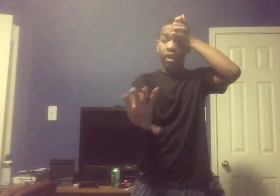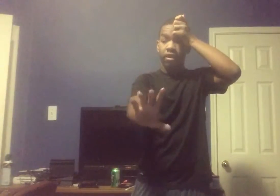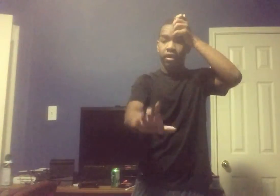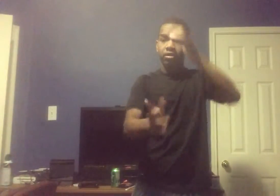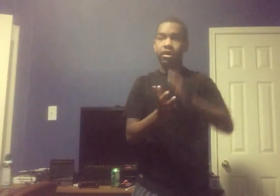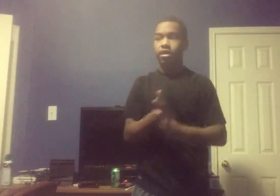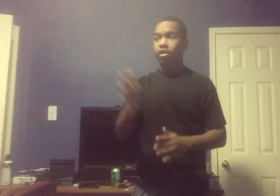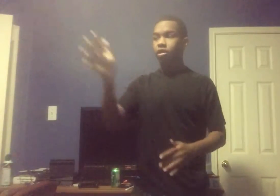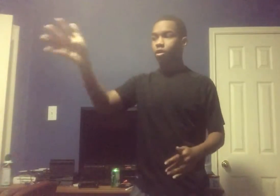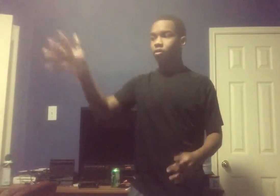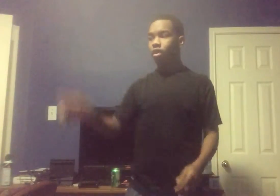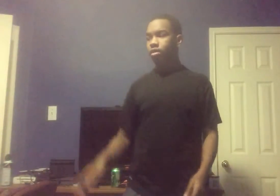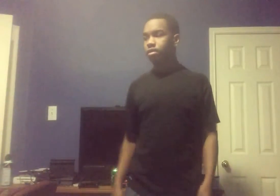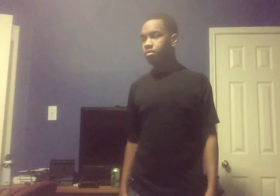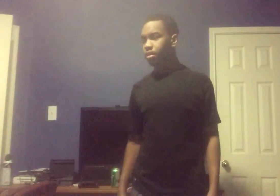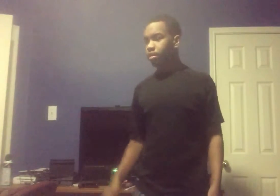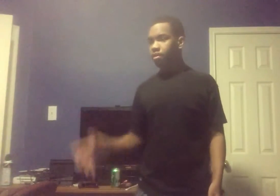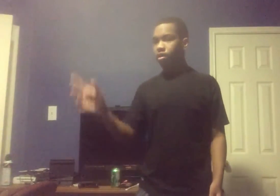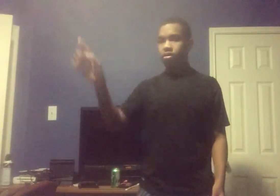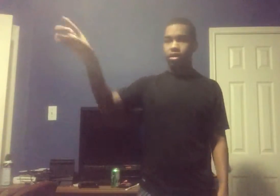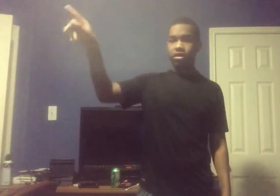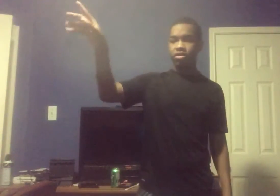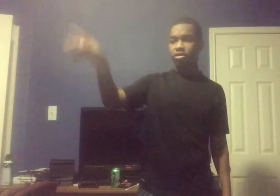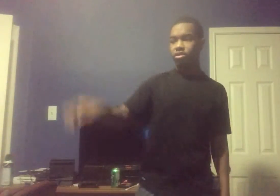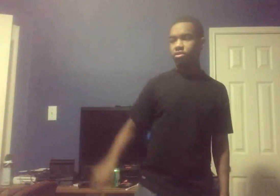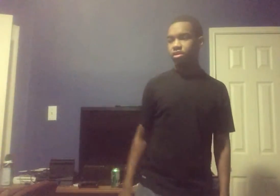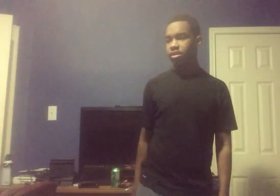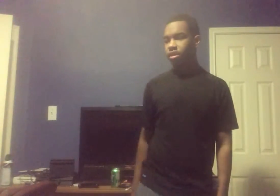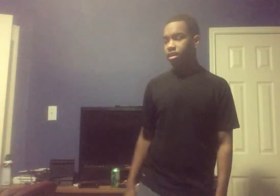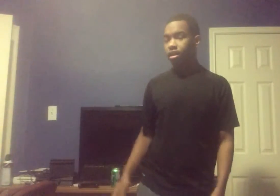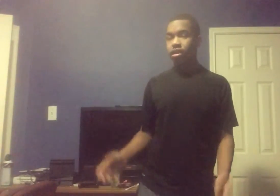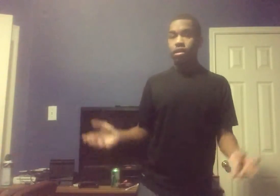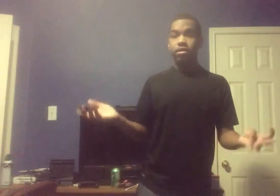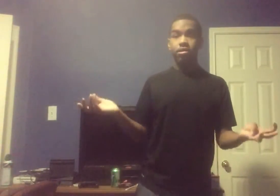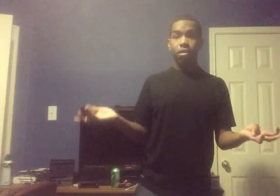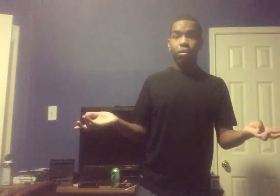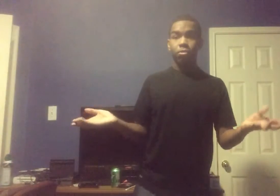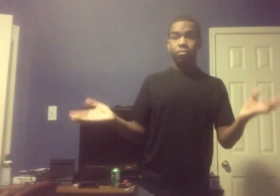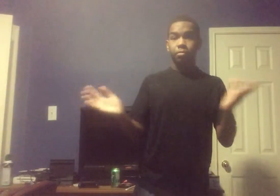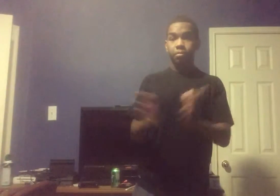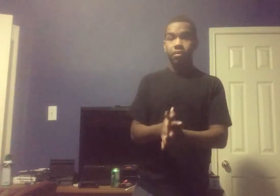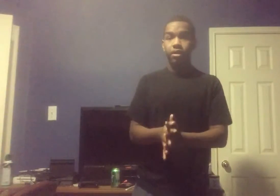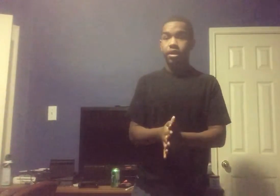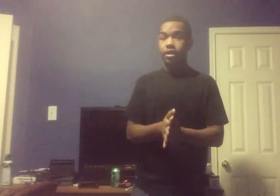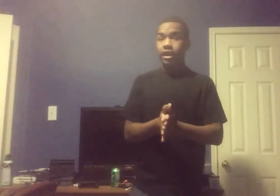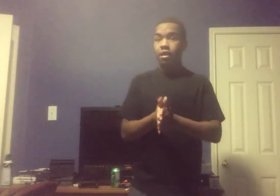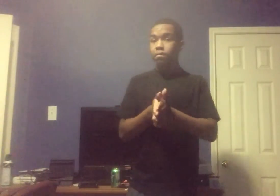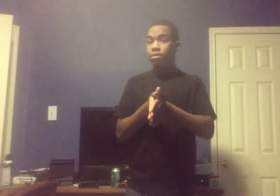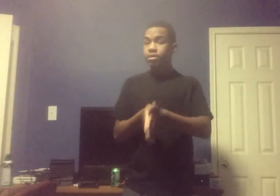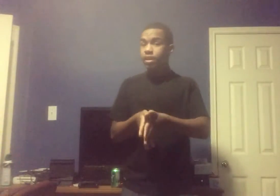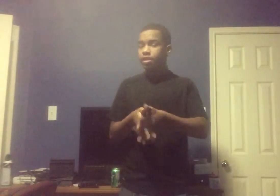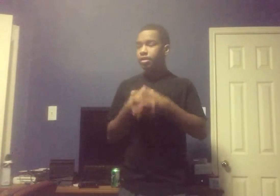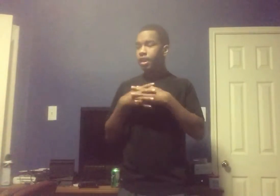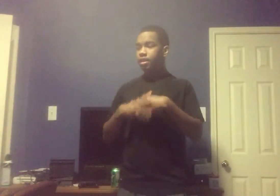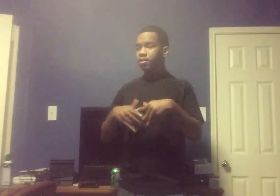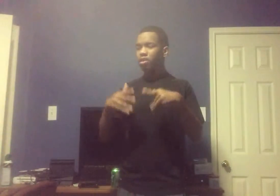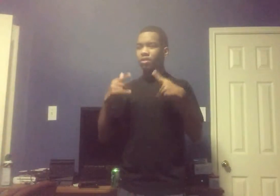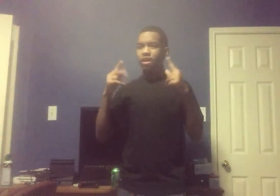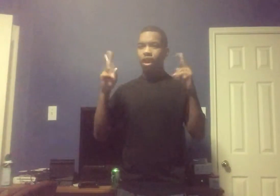Area So they Can Go follow The Zoda Soldiers So That's it End of episode 6 And this is supposed to be The